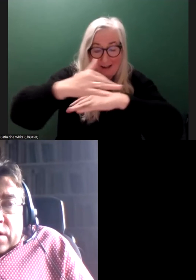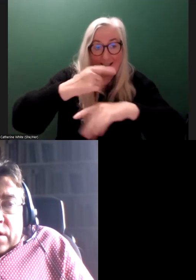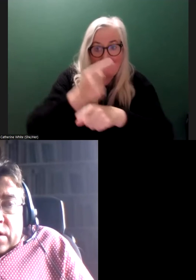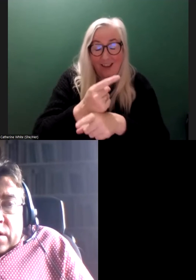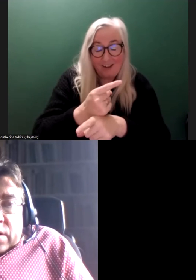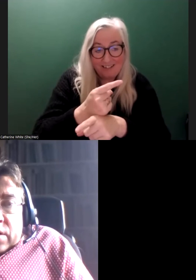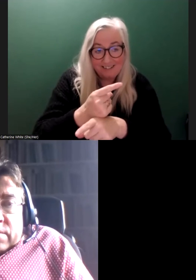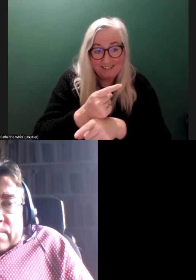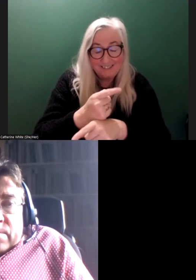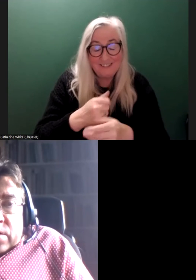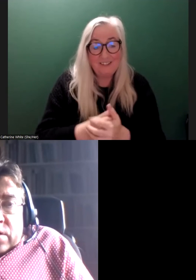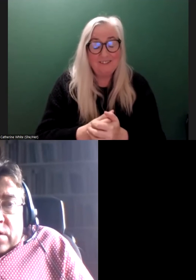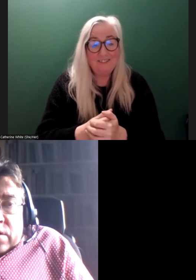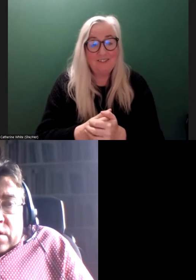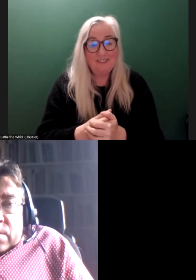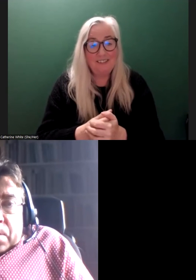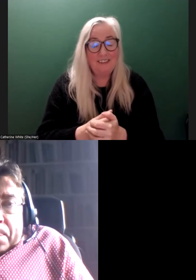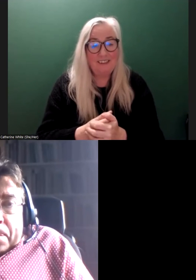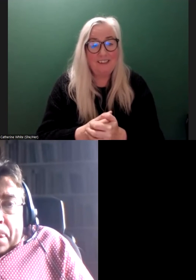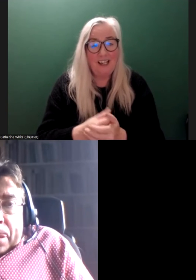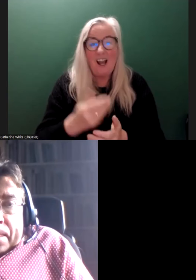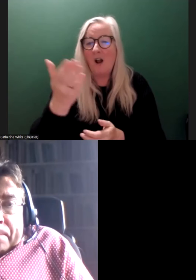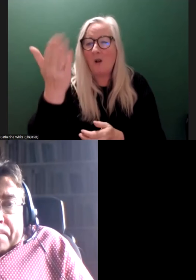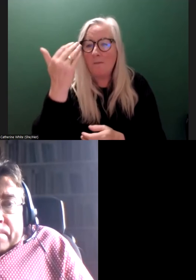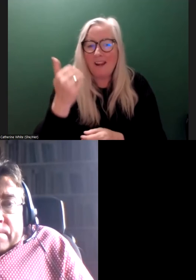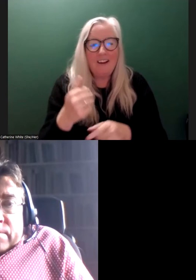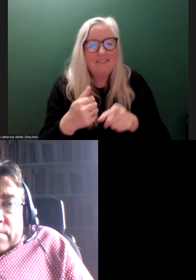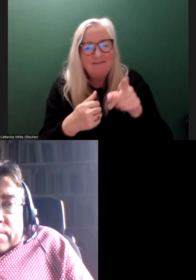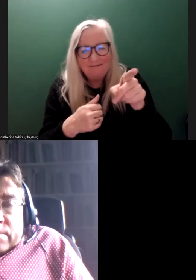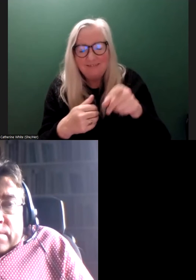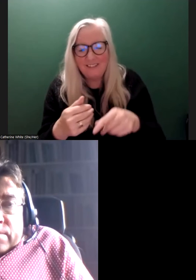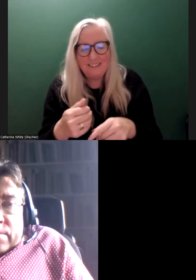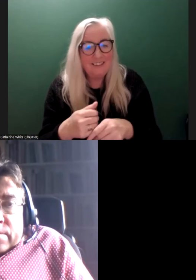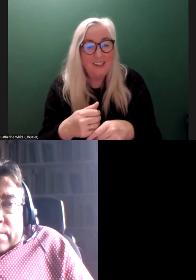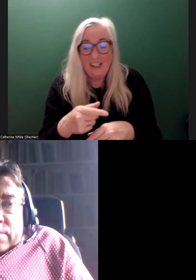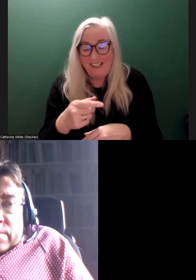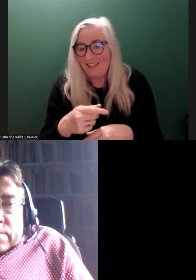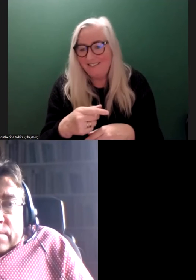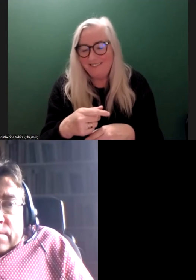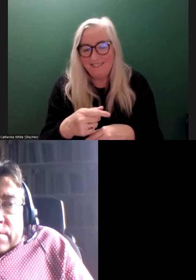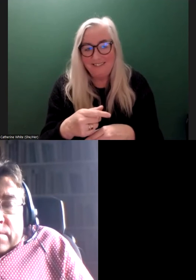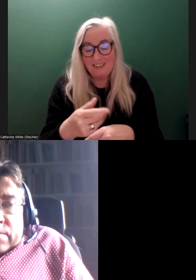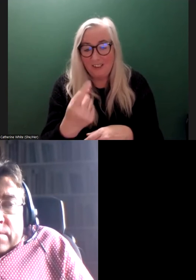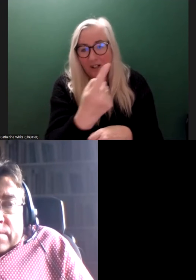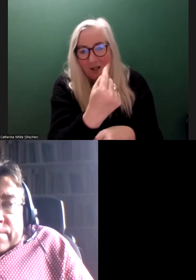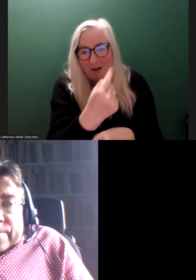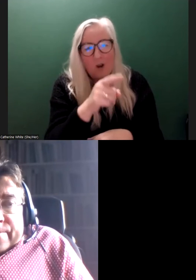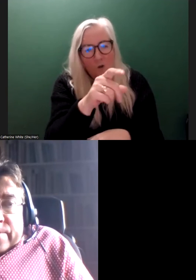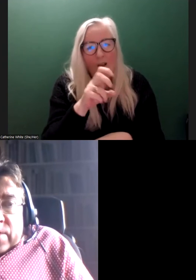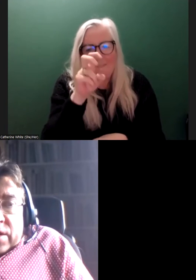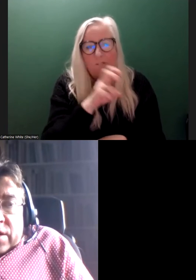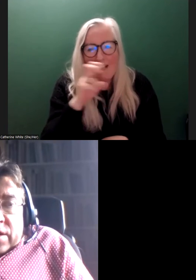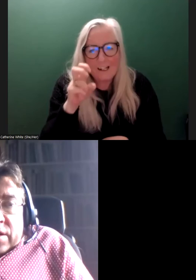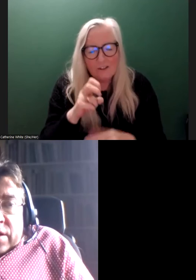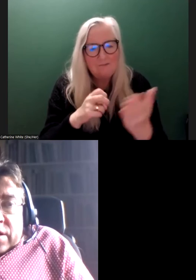And this ties into the power dynamics of, you know, come here you on the street. We wouldn't go up to someone on the street and go, come here you, you French. And they go, yeah,